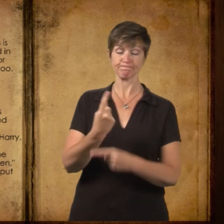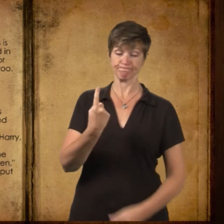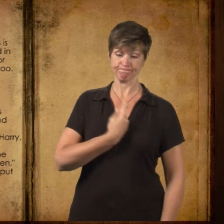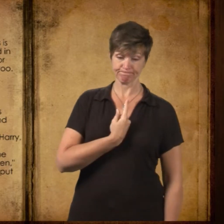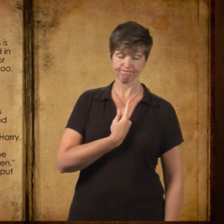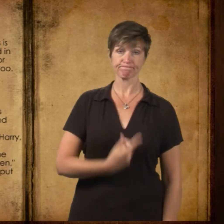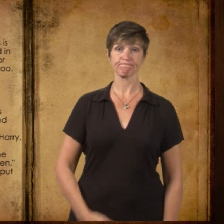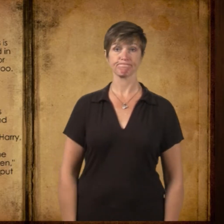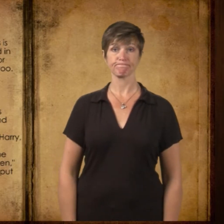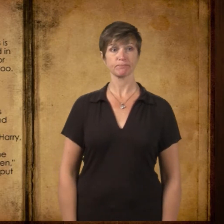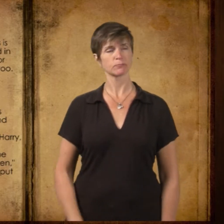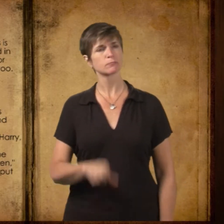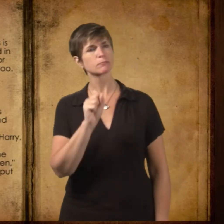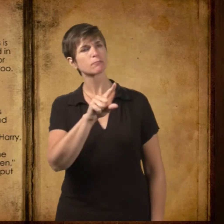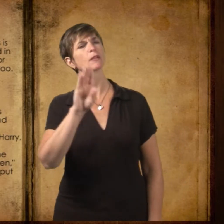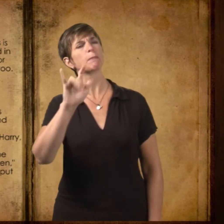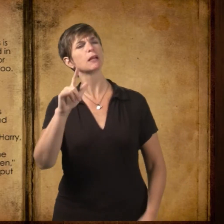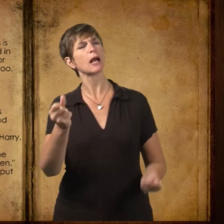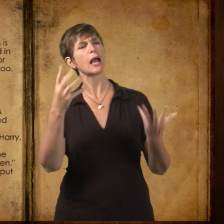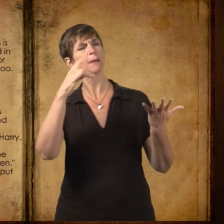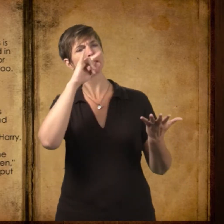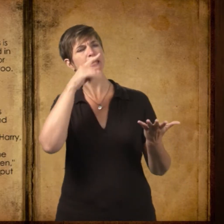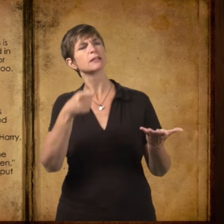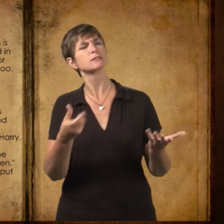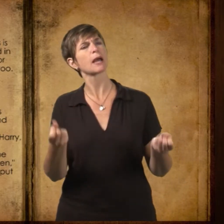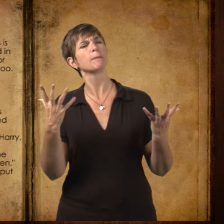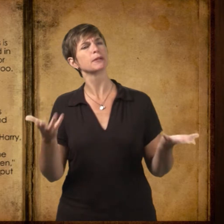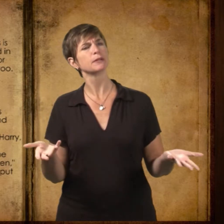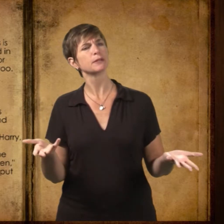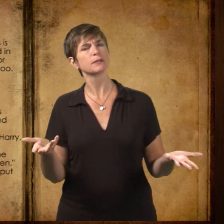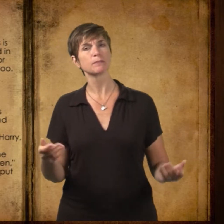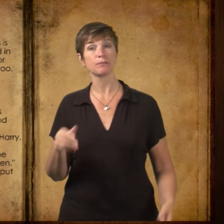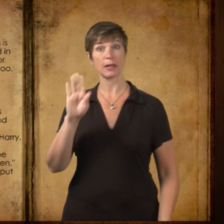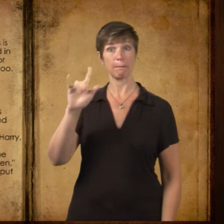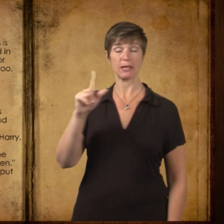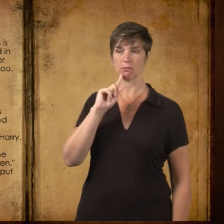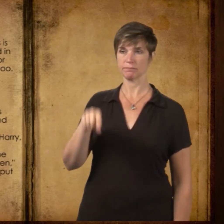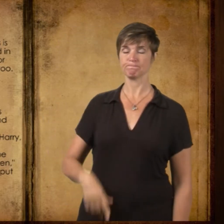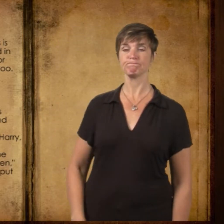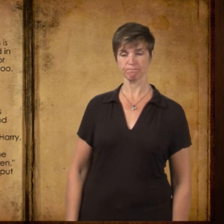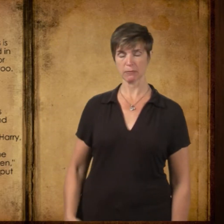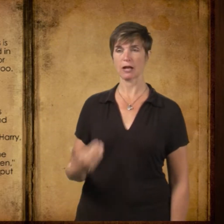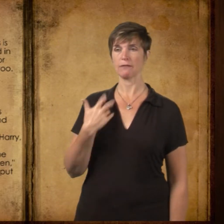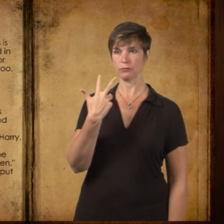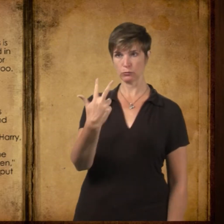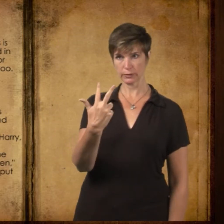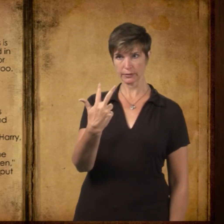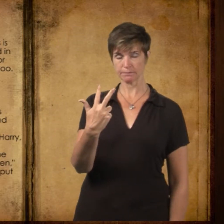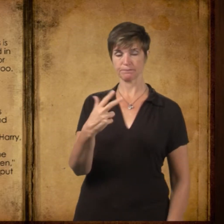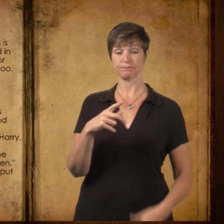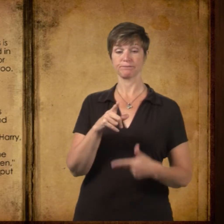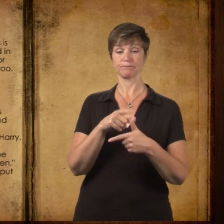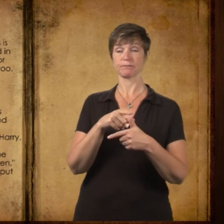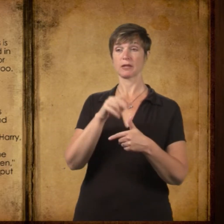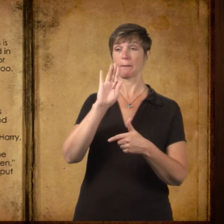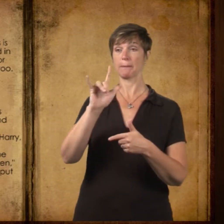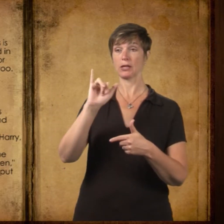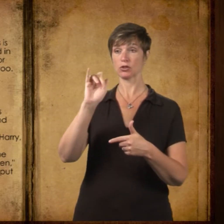Right, Bill Hutchinson said. How many kids, Bill? Mr. Summers asked formally. Three, Bill Hutchinson said. There's